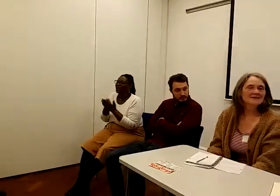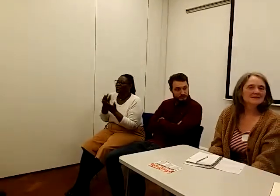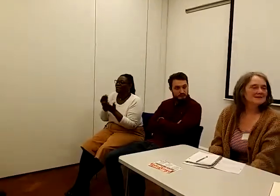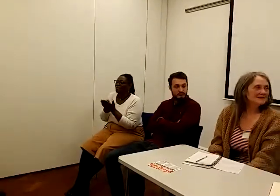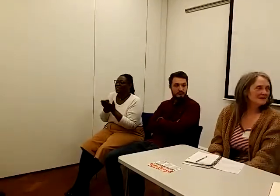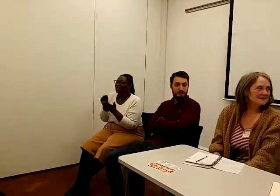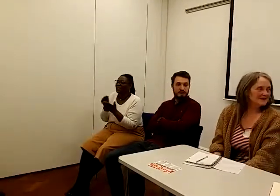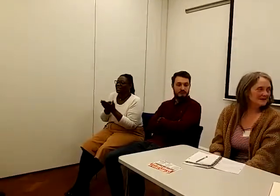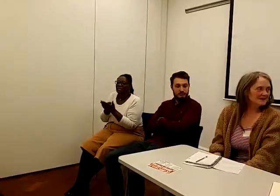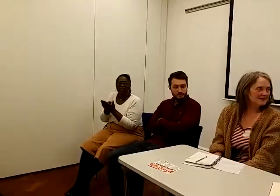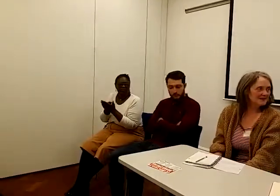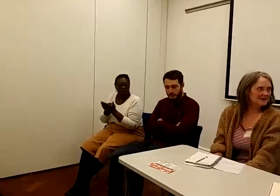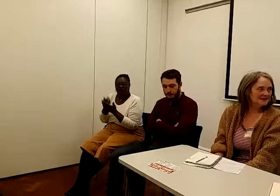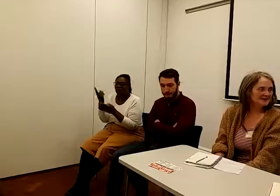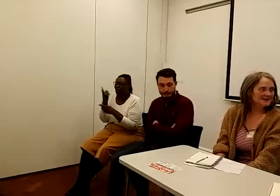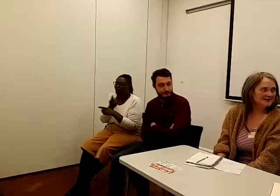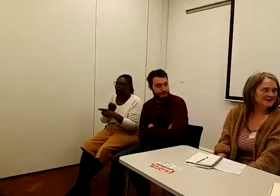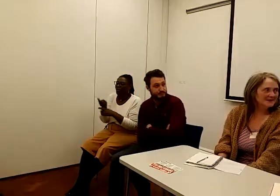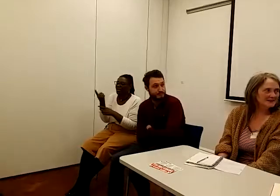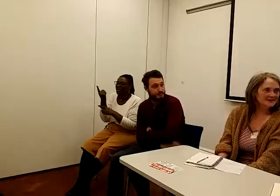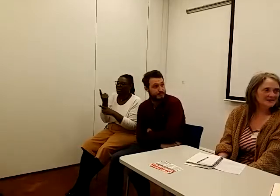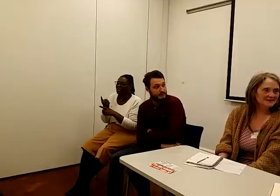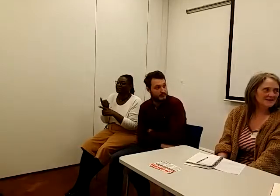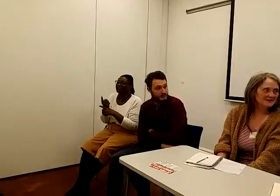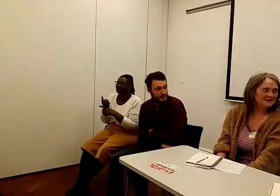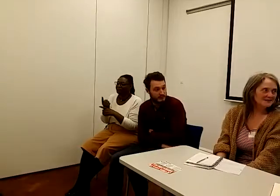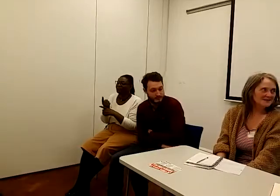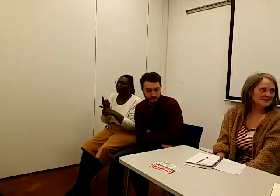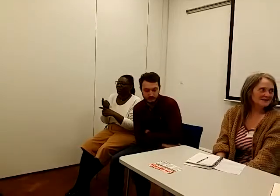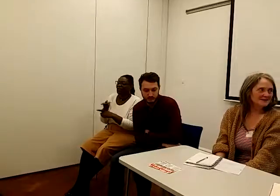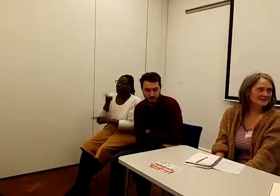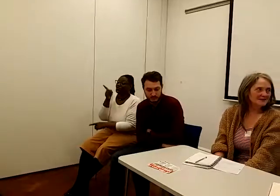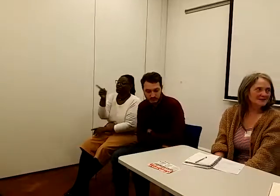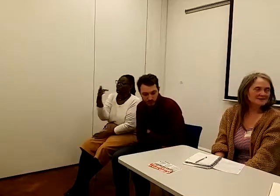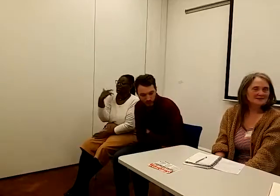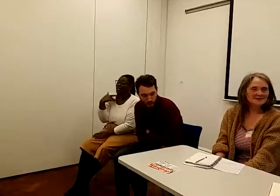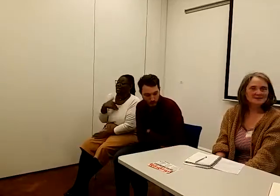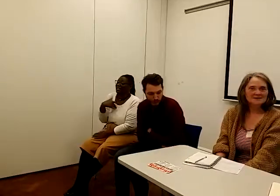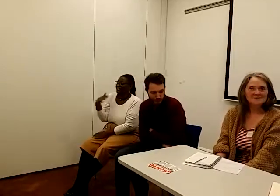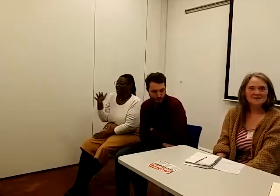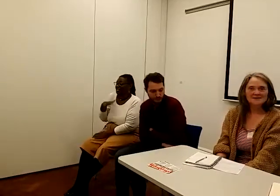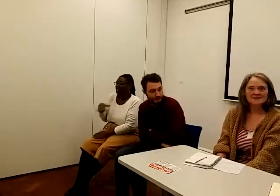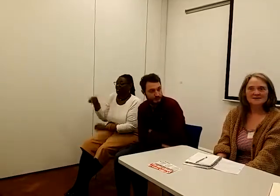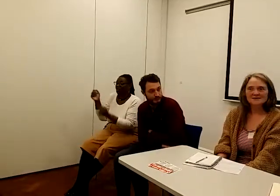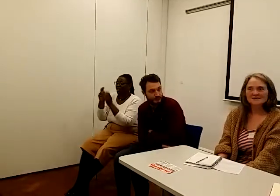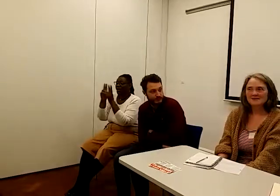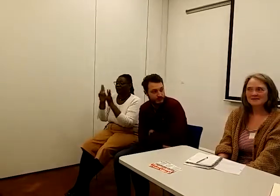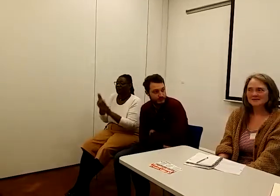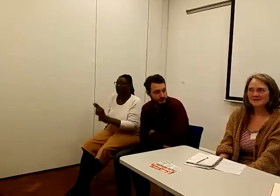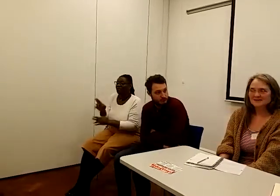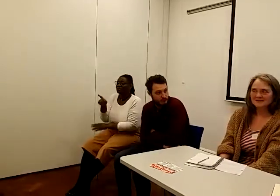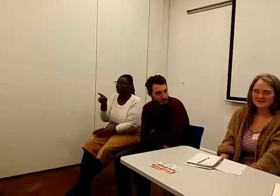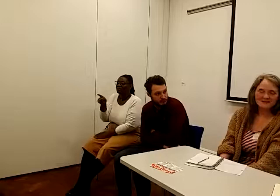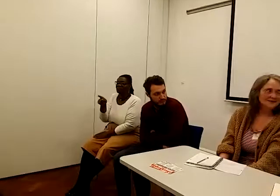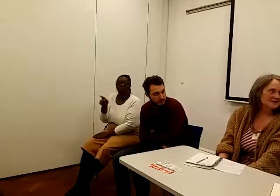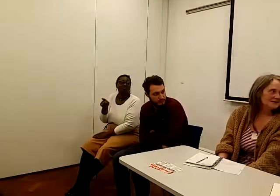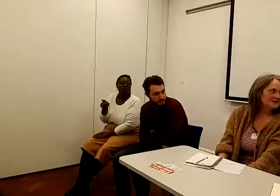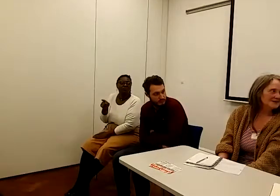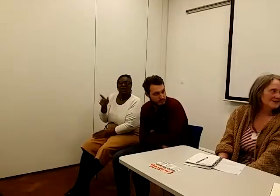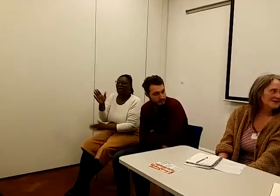for a week or so, and actually live in social housing, that was actually done. I think Michael Portillo